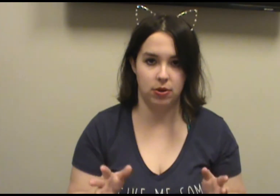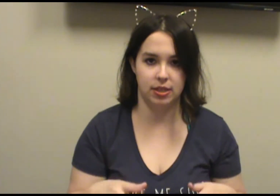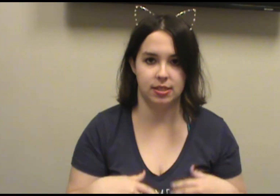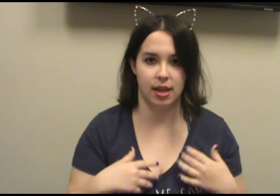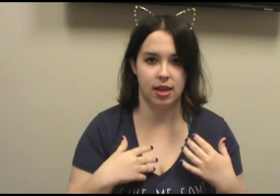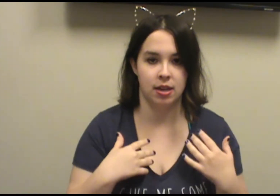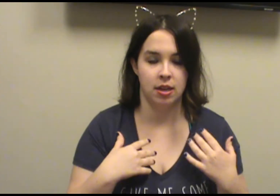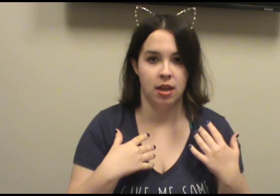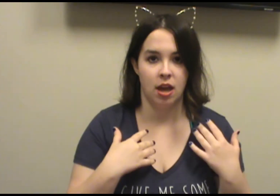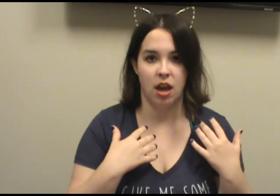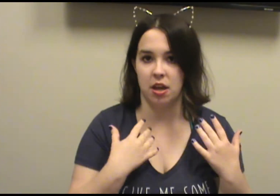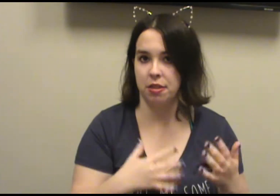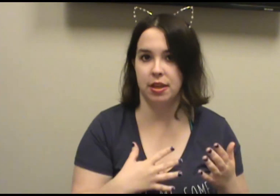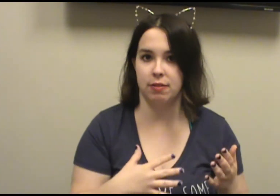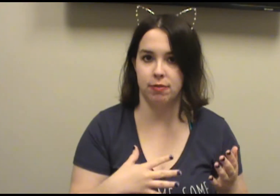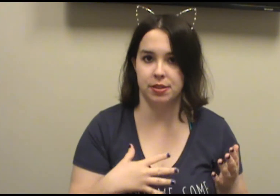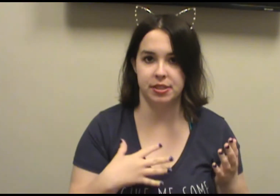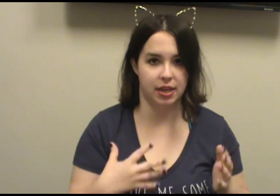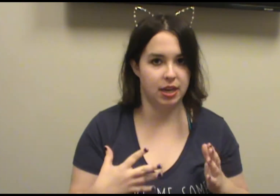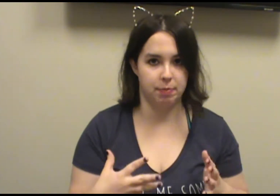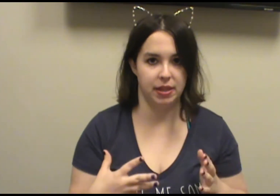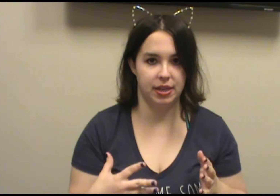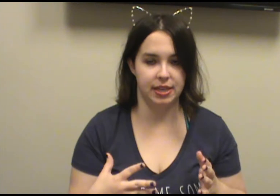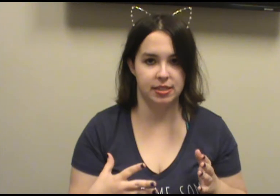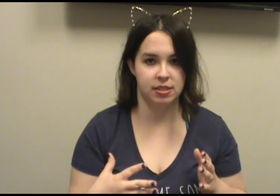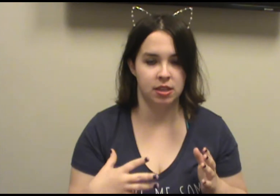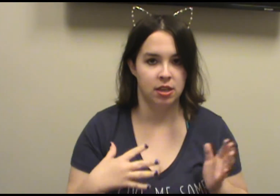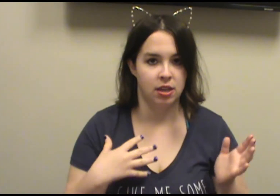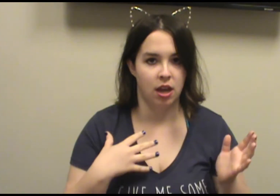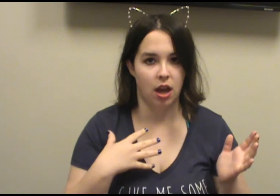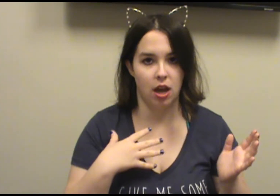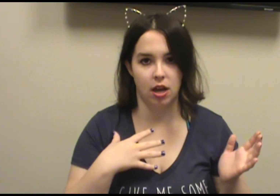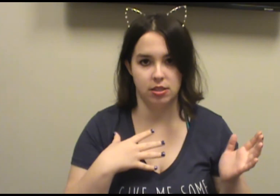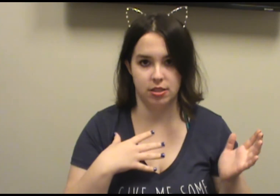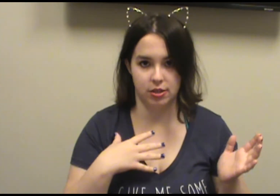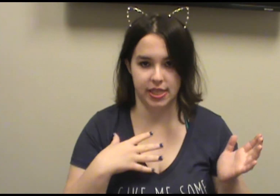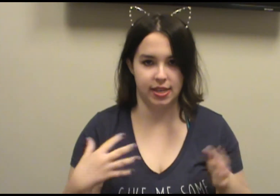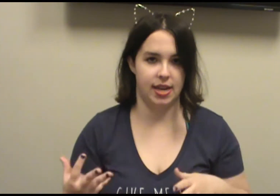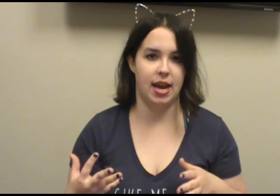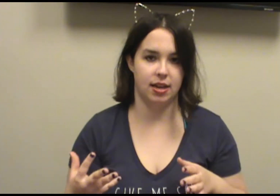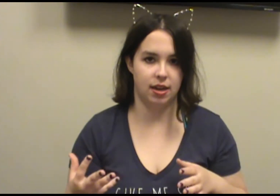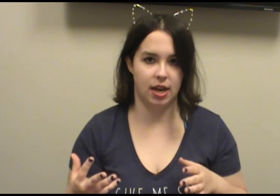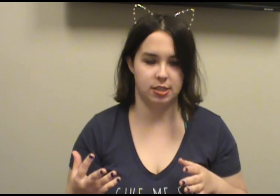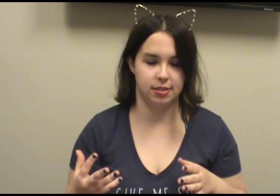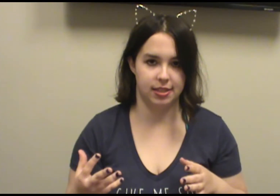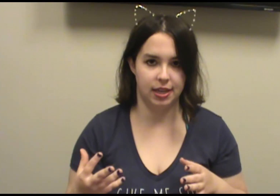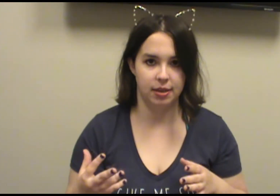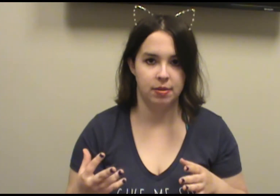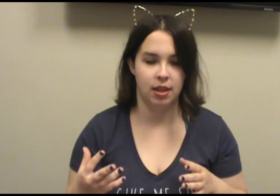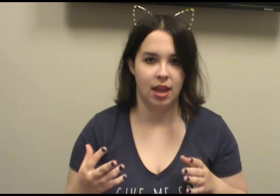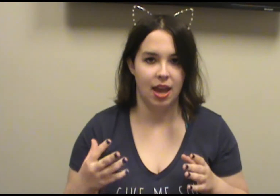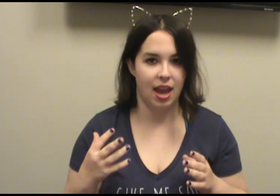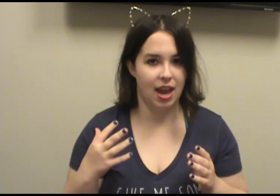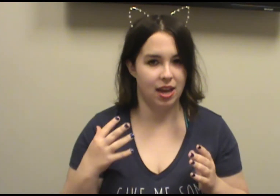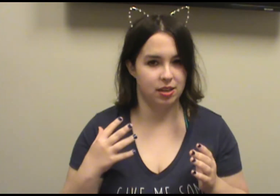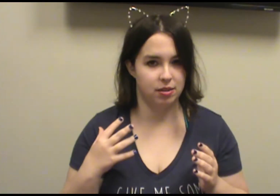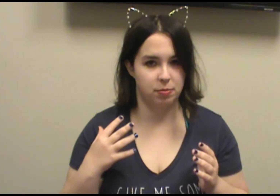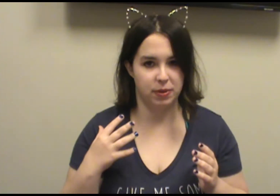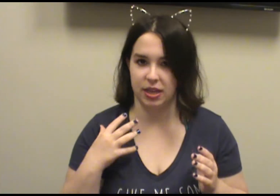is that a thief with psychic abilities starts an attack on National City, and because